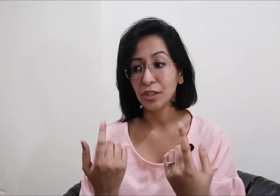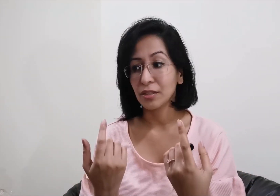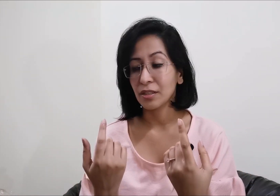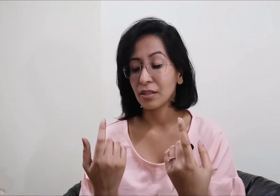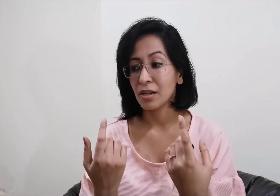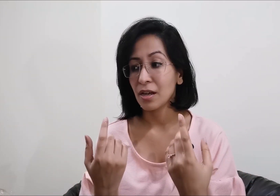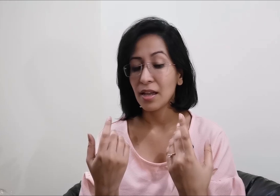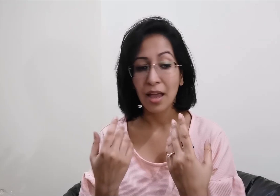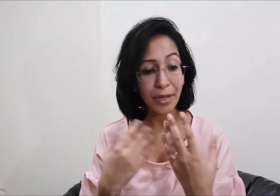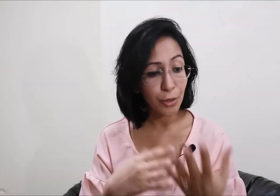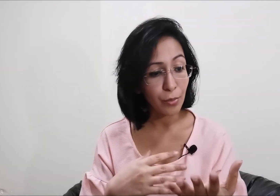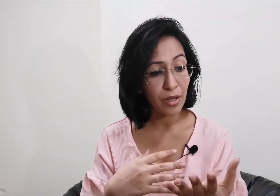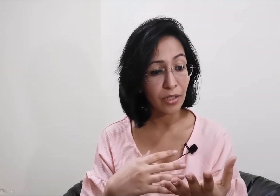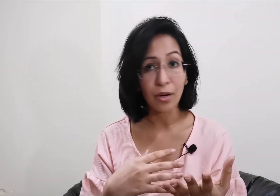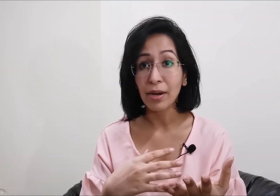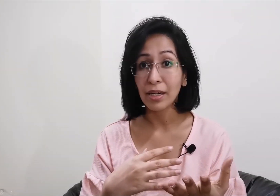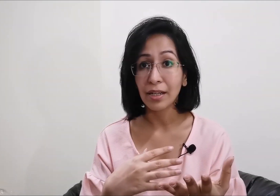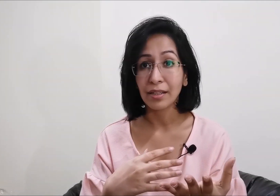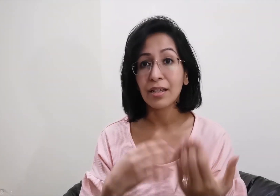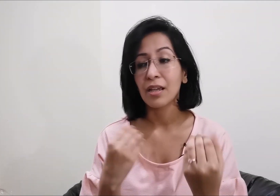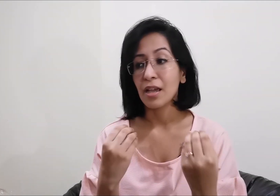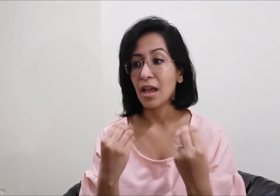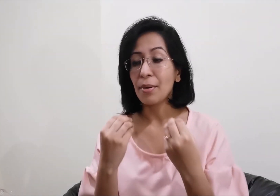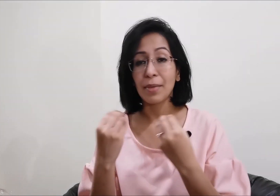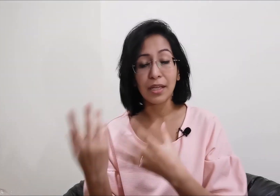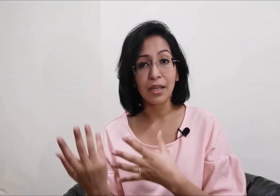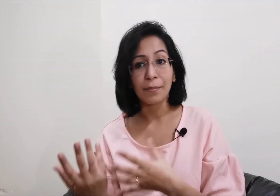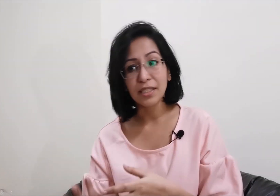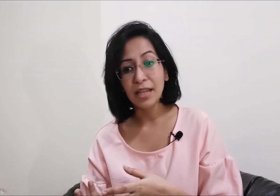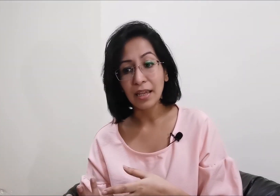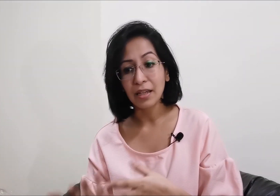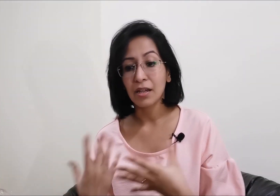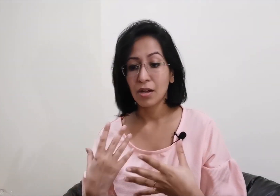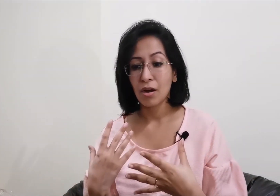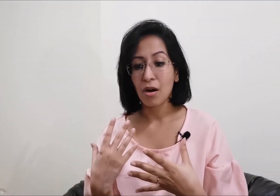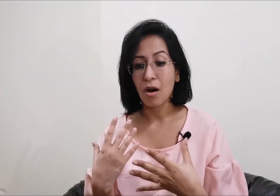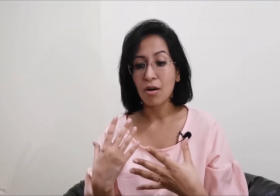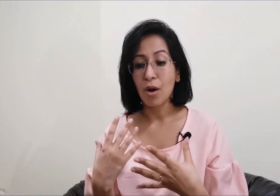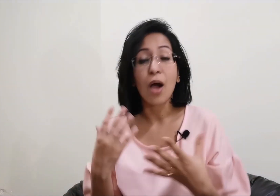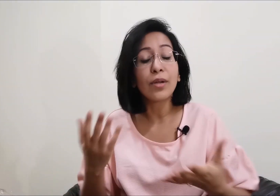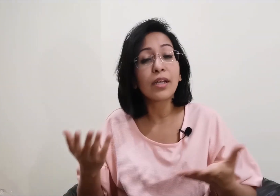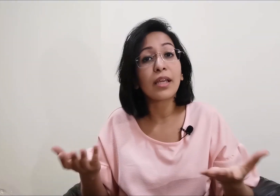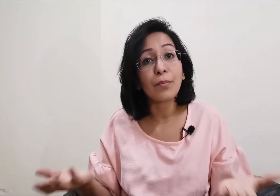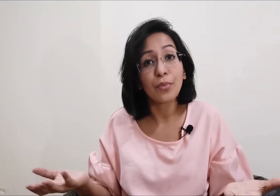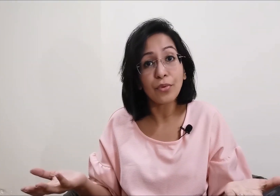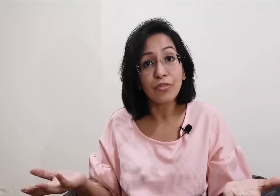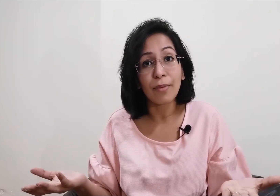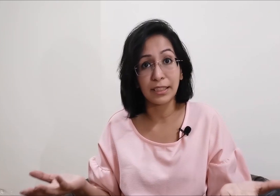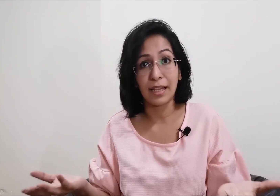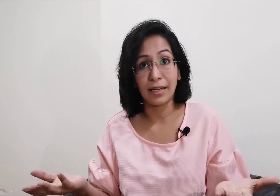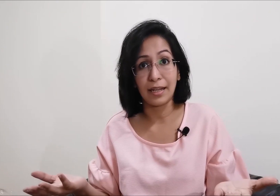am i doing it correctly am i making a mistake or how can i improve my signing